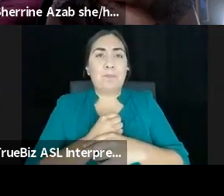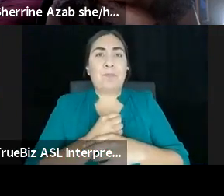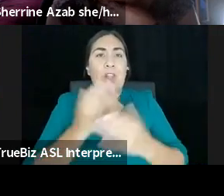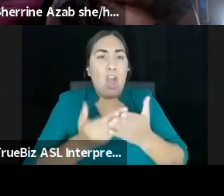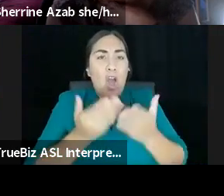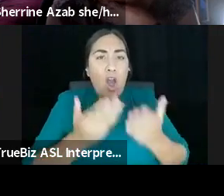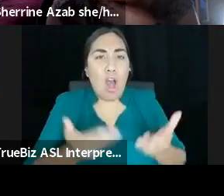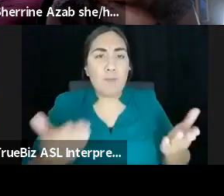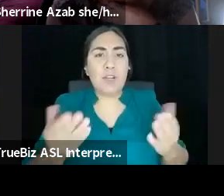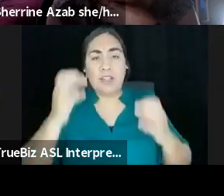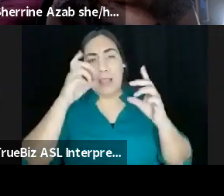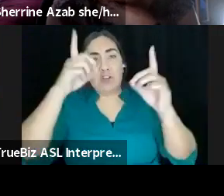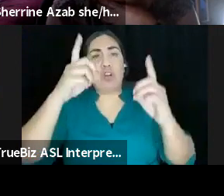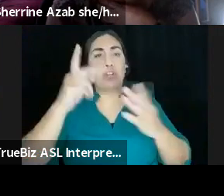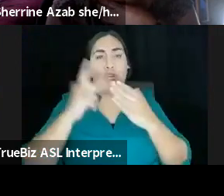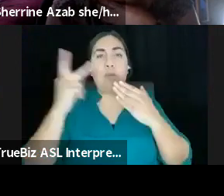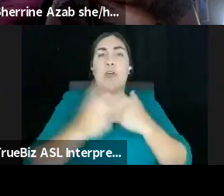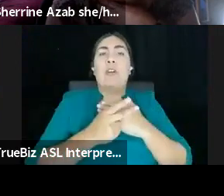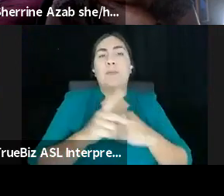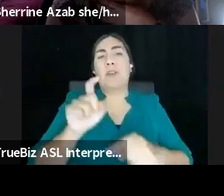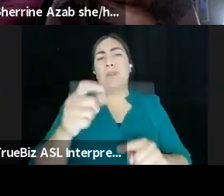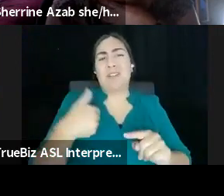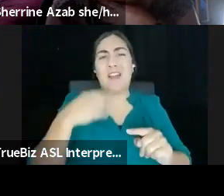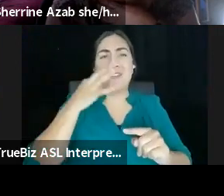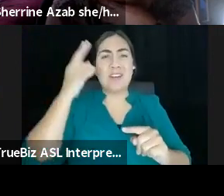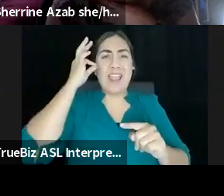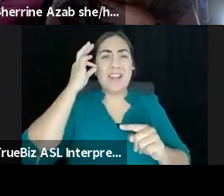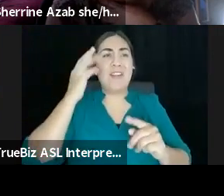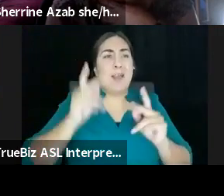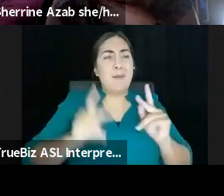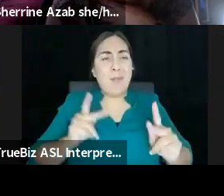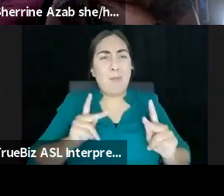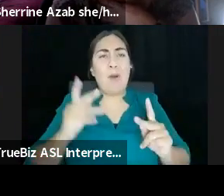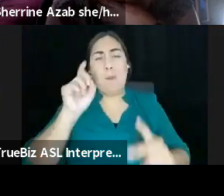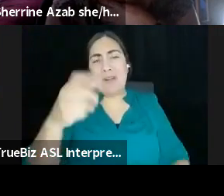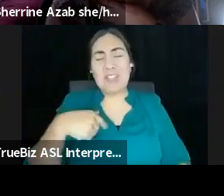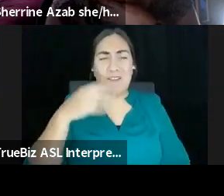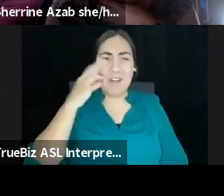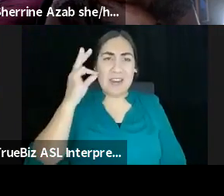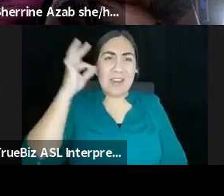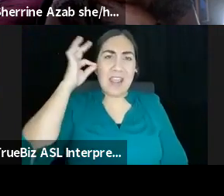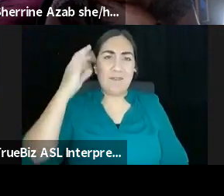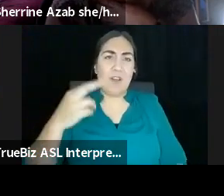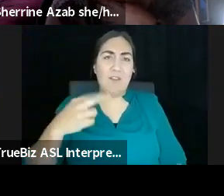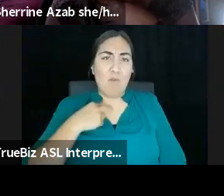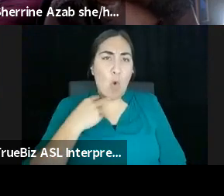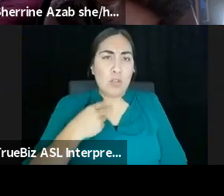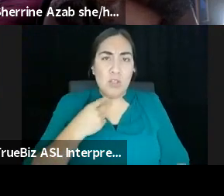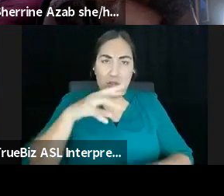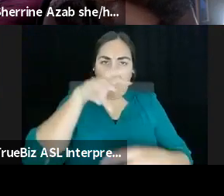programs. There has to be a native person. There has to be native voices involved in those decisions. So, um, that's what I do.